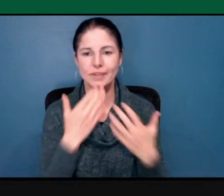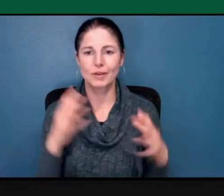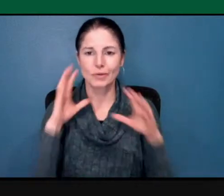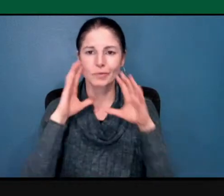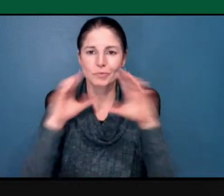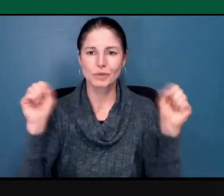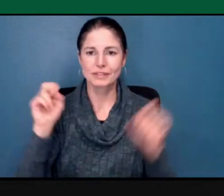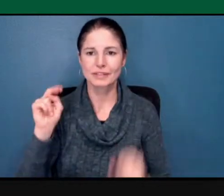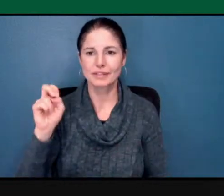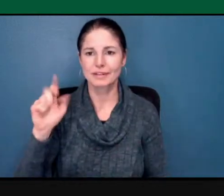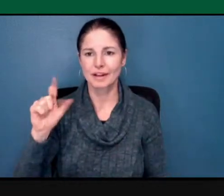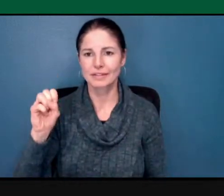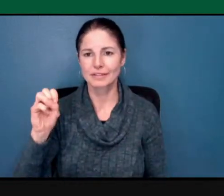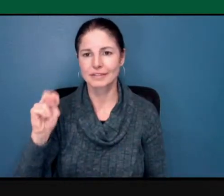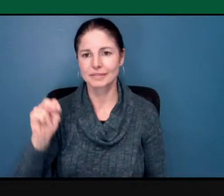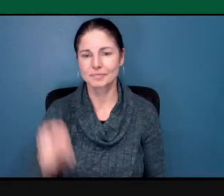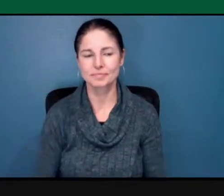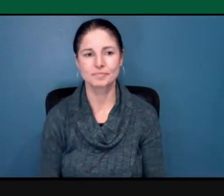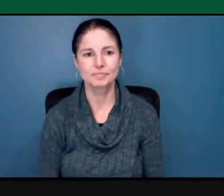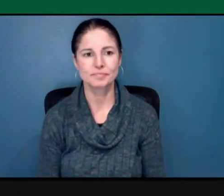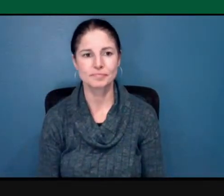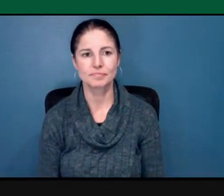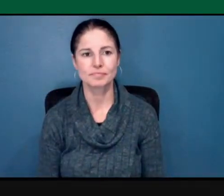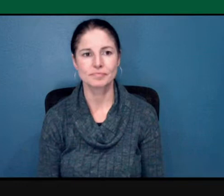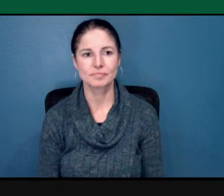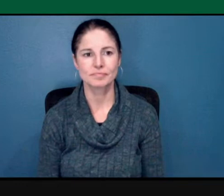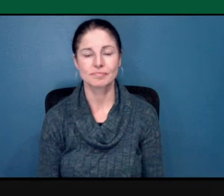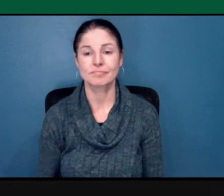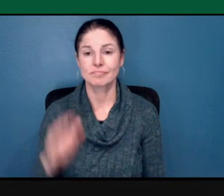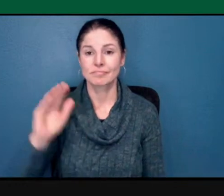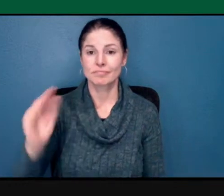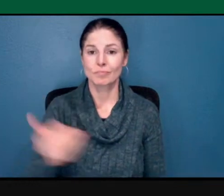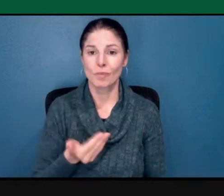And welcome again. And thank you for joining us.